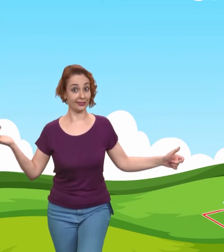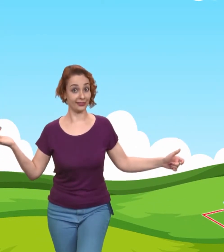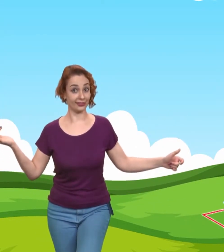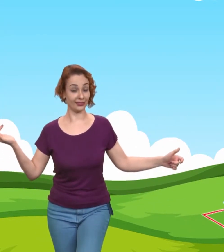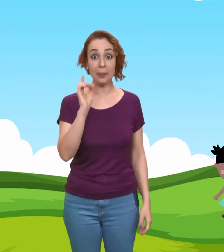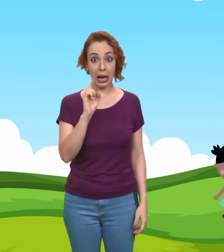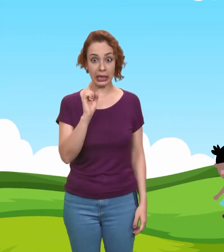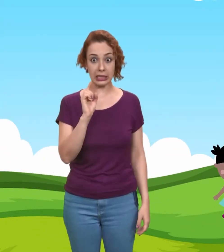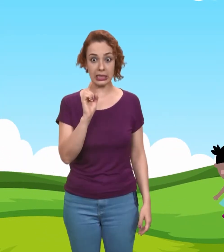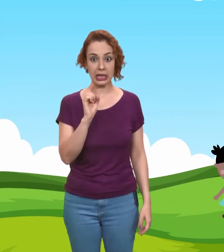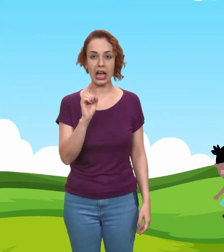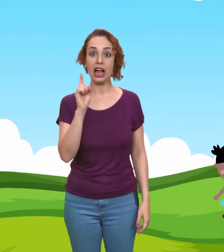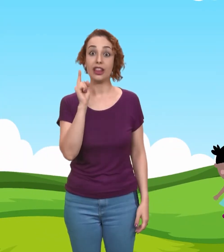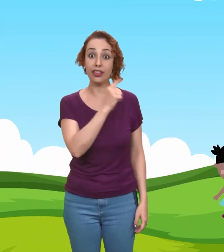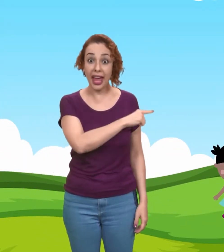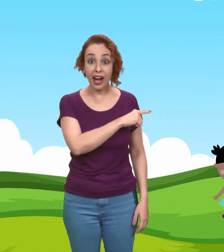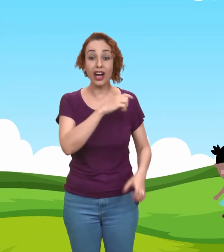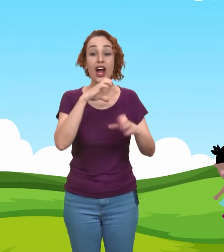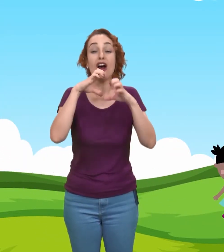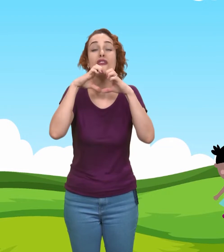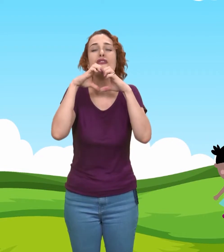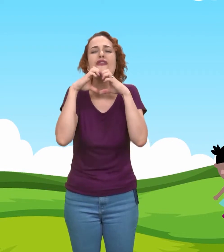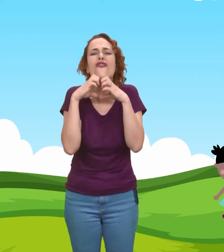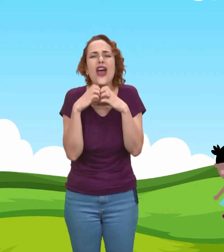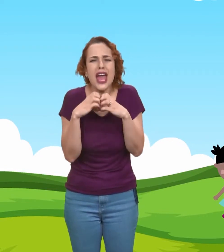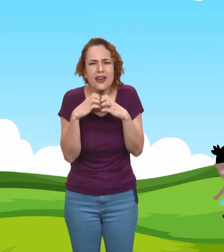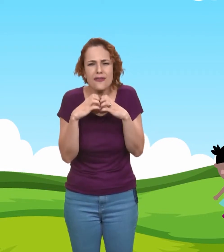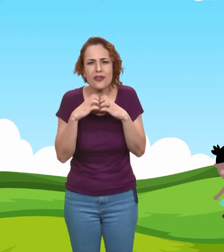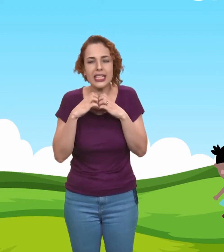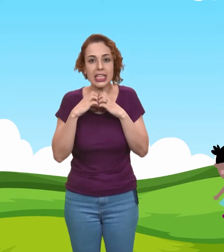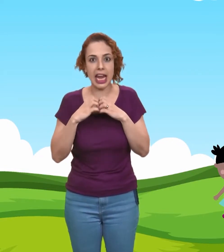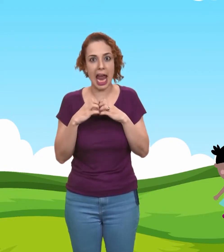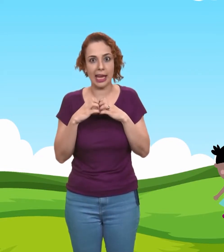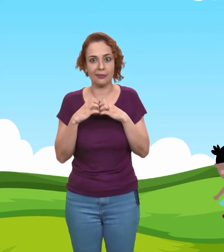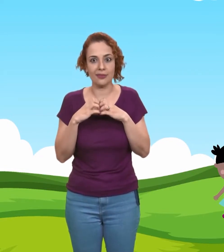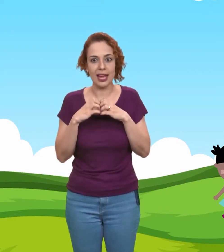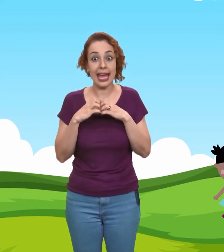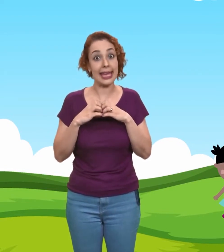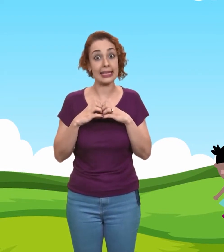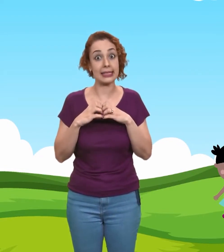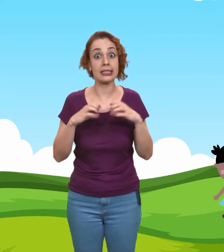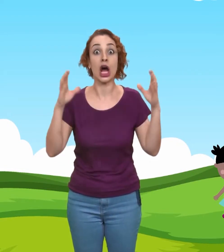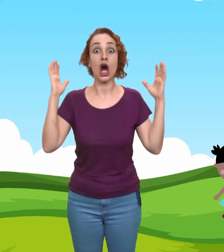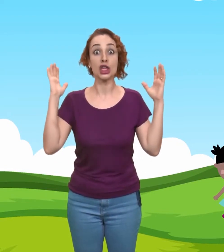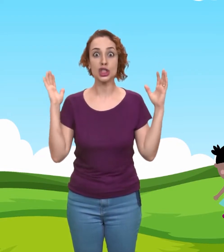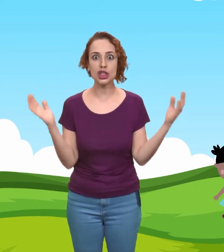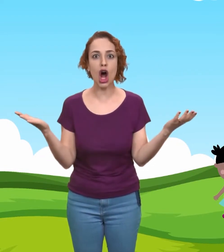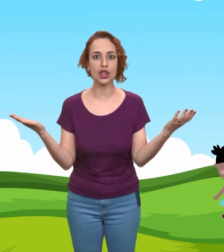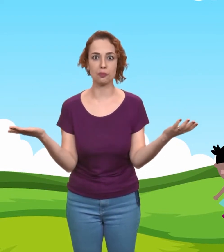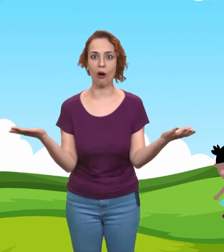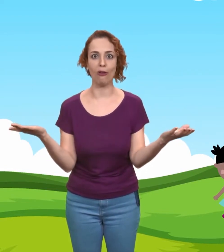But their favorite game is dodgeball.